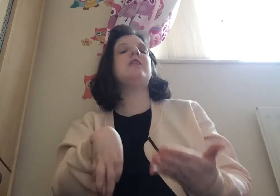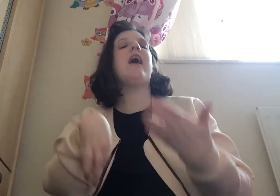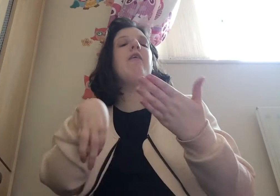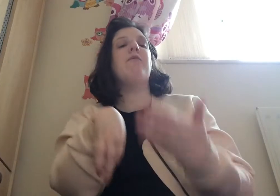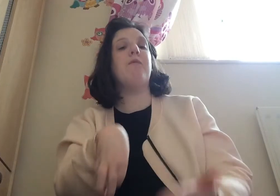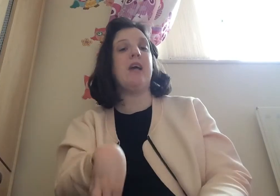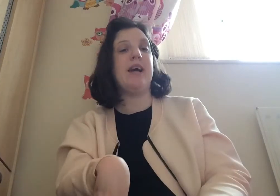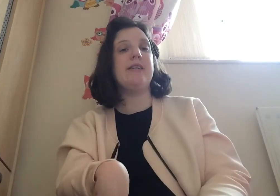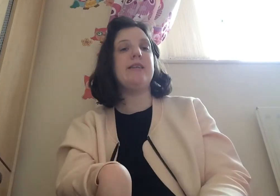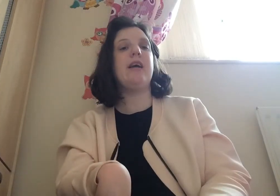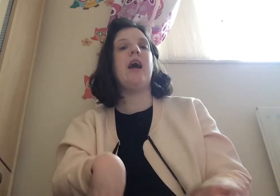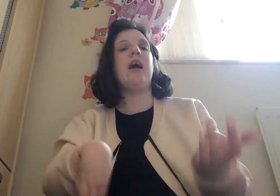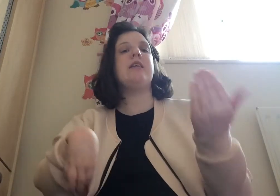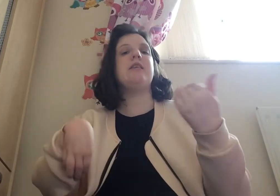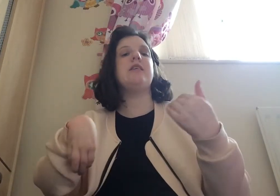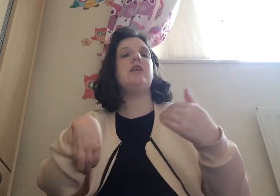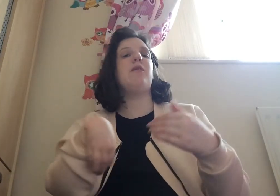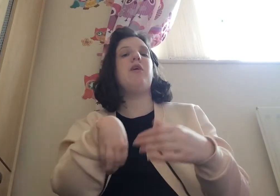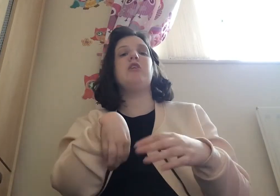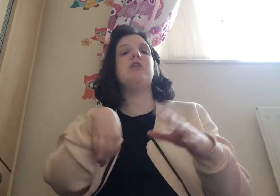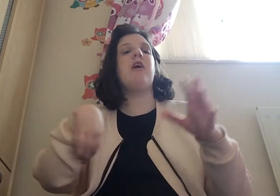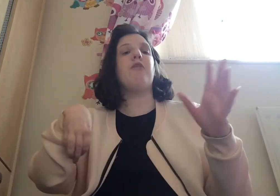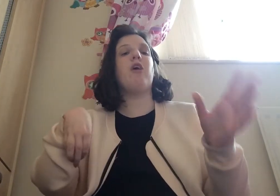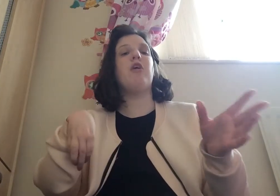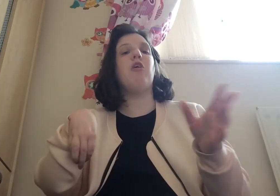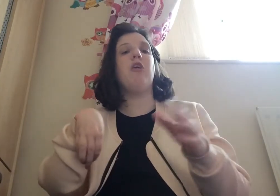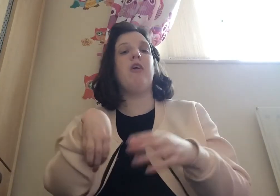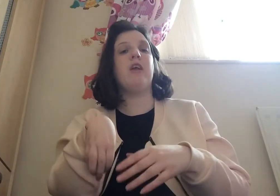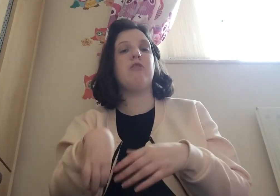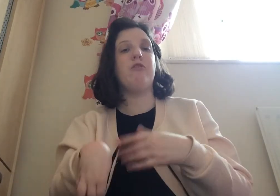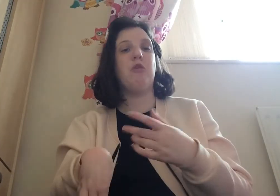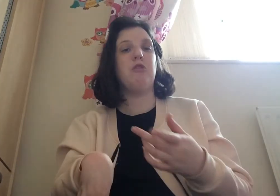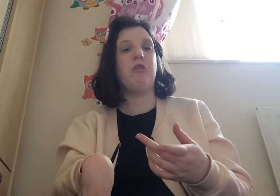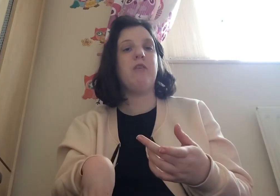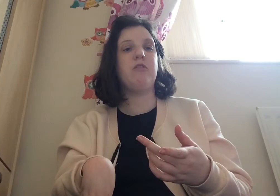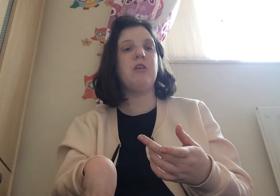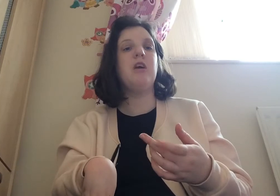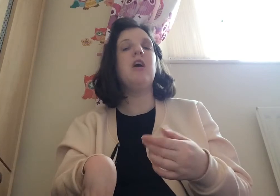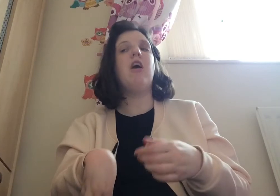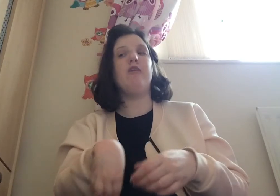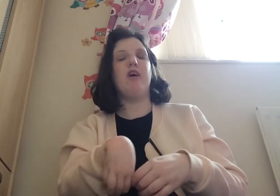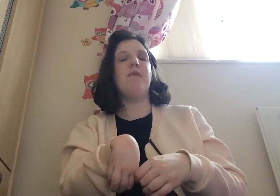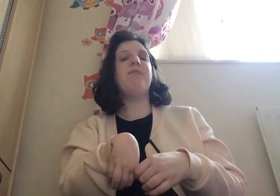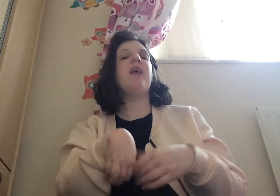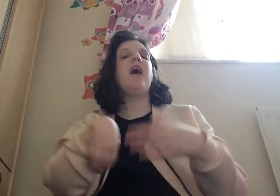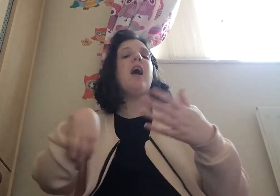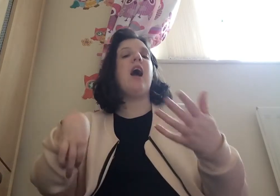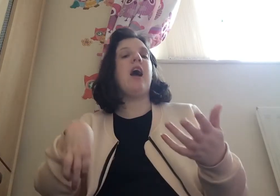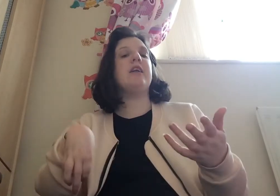how her mom died and because um grant caught her looking at some photographs photographs of her and